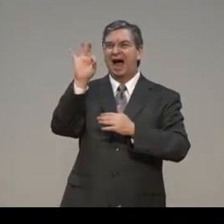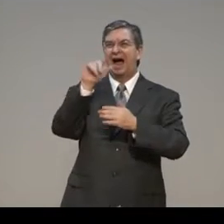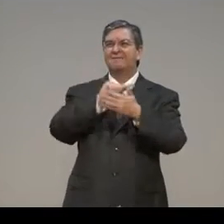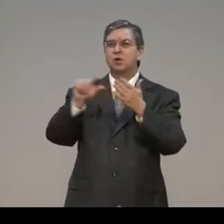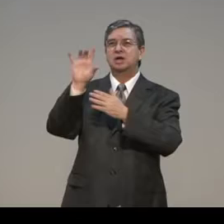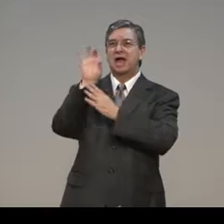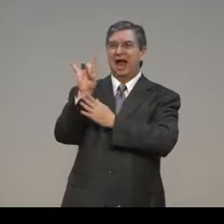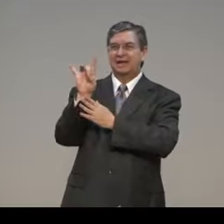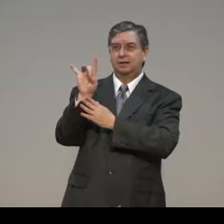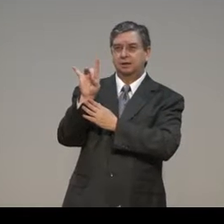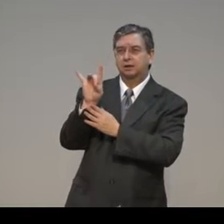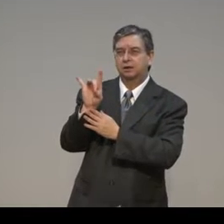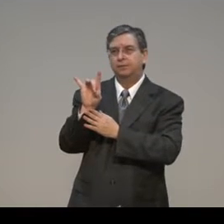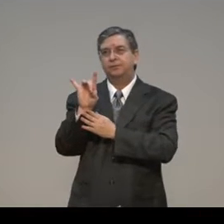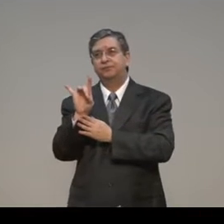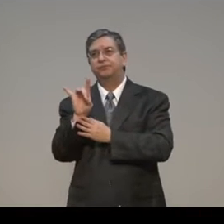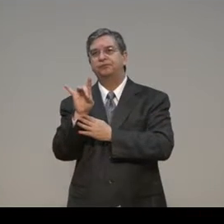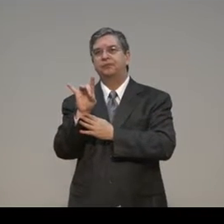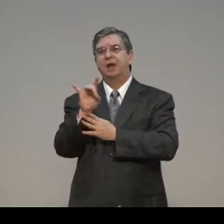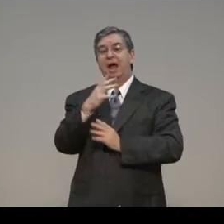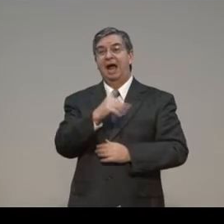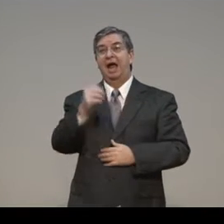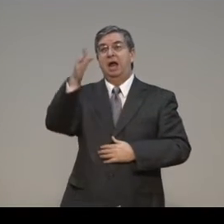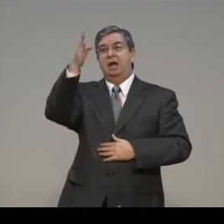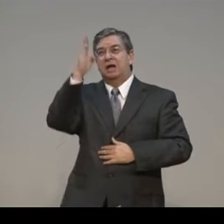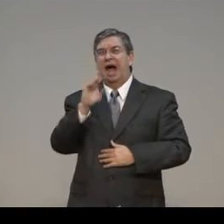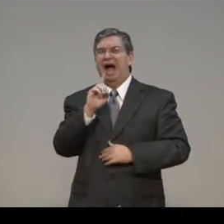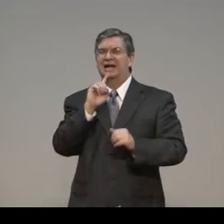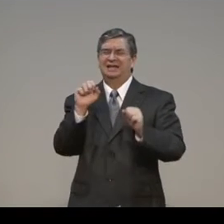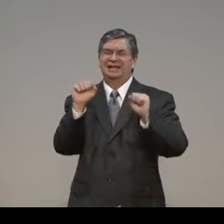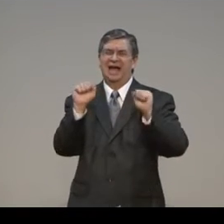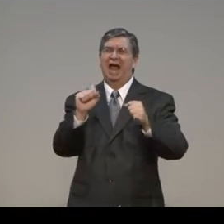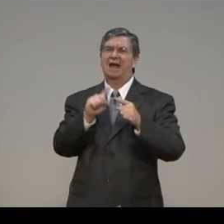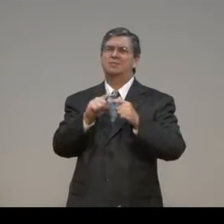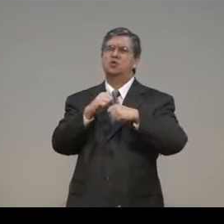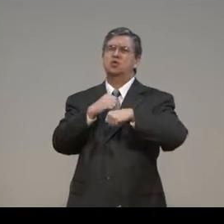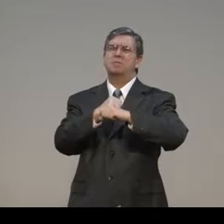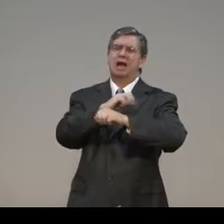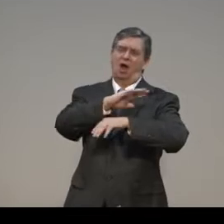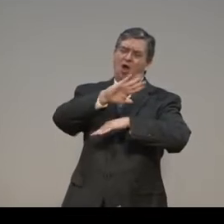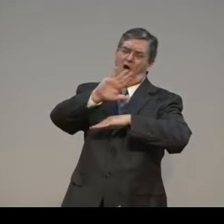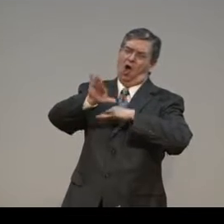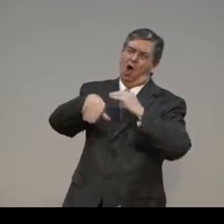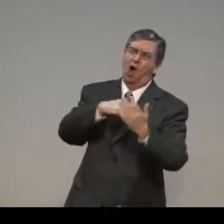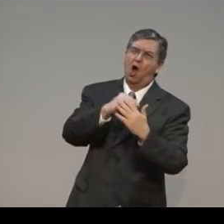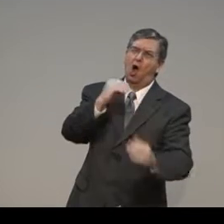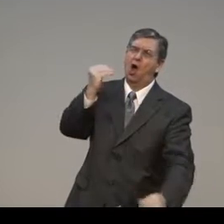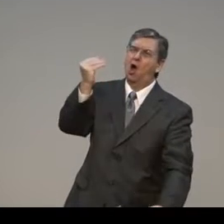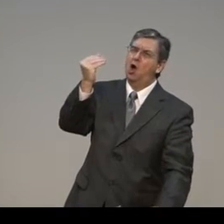In 2 Corinthians, chapter 9, verse 8, it reads, And God is able to have all